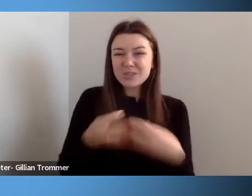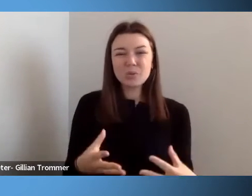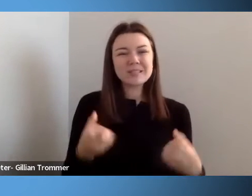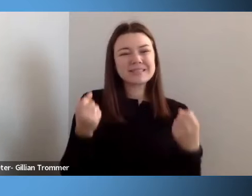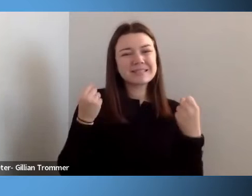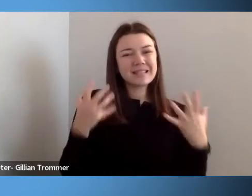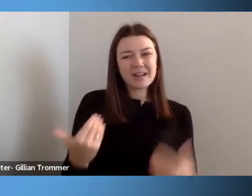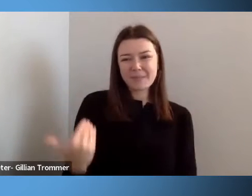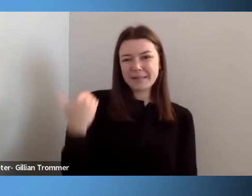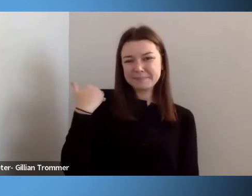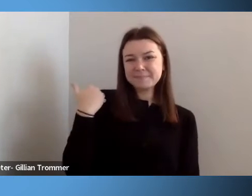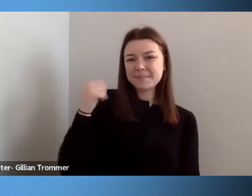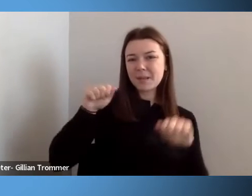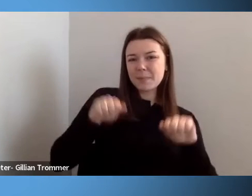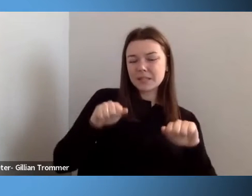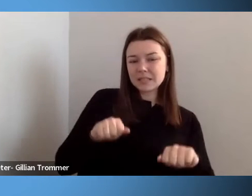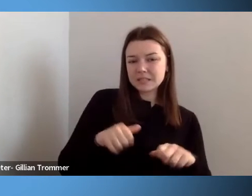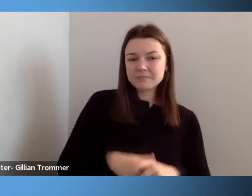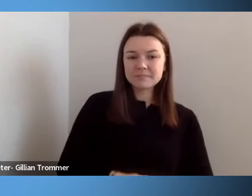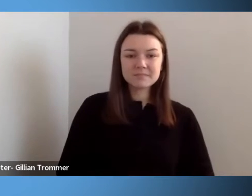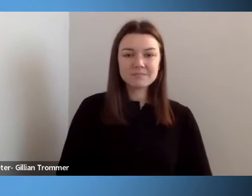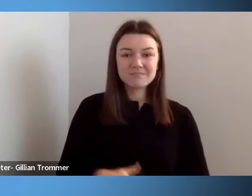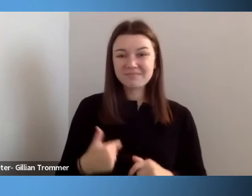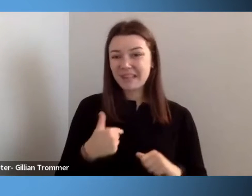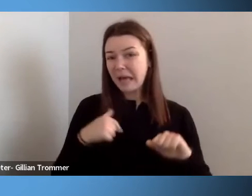I could hardly afford to lose.